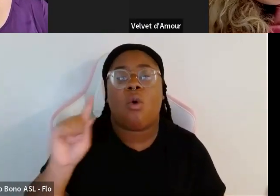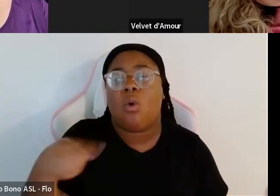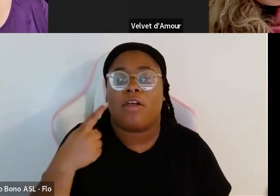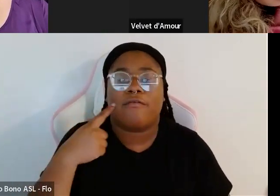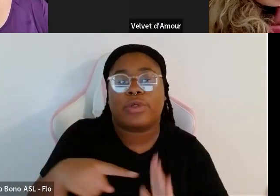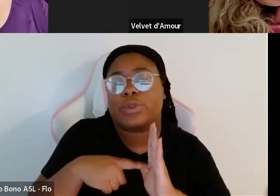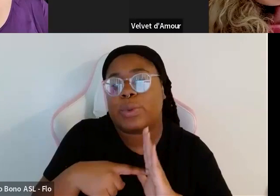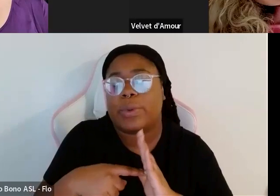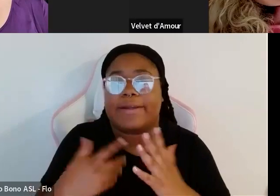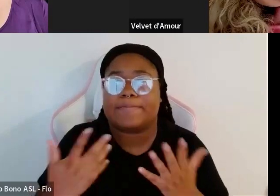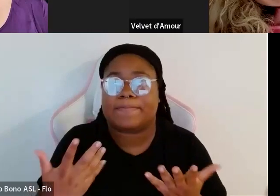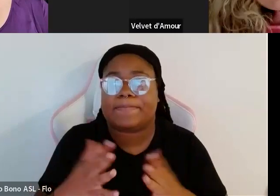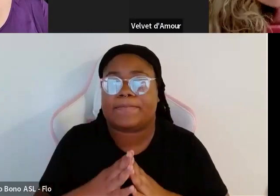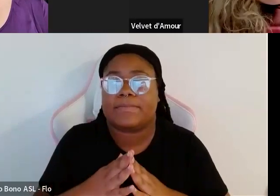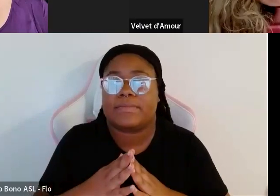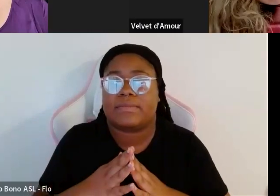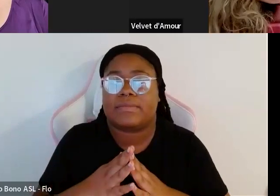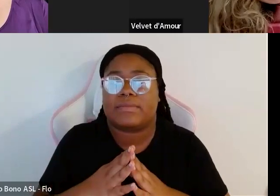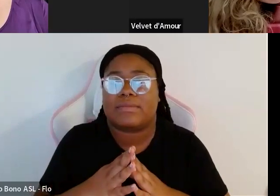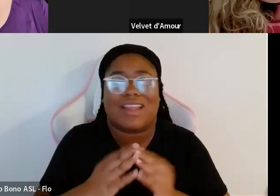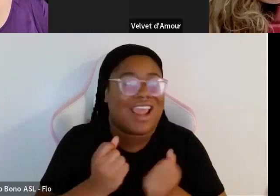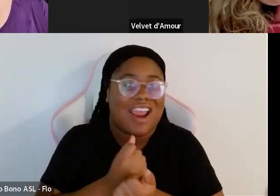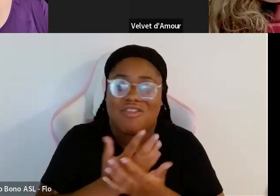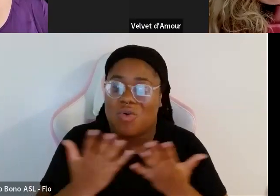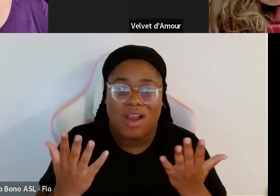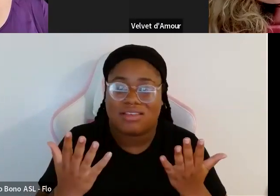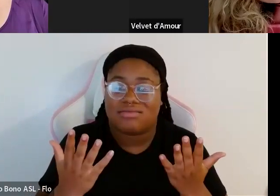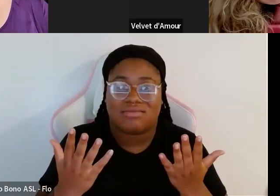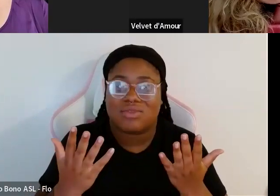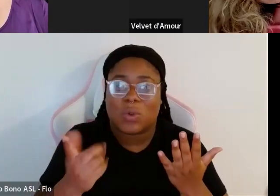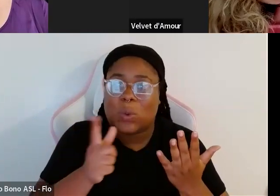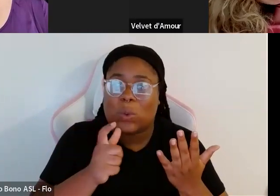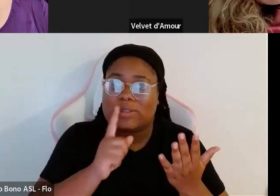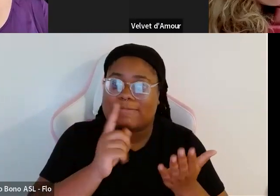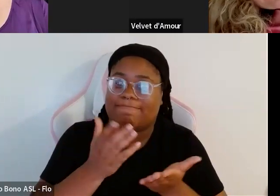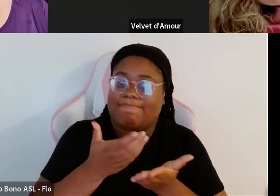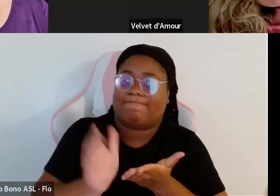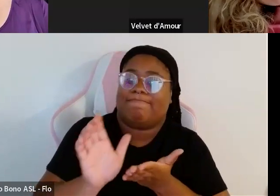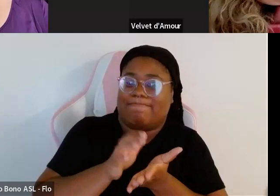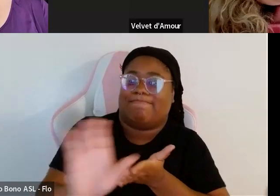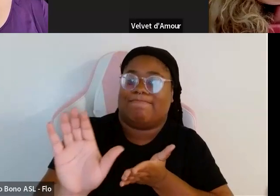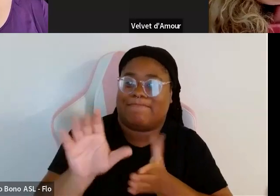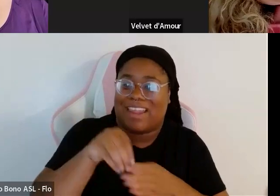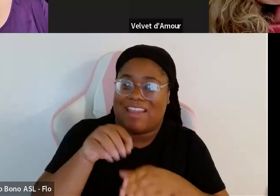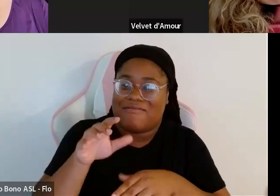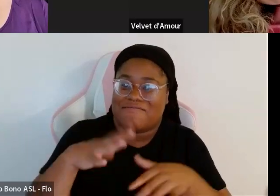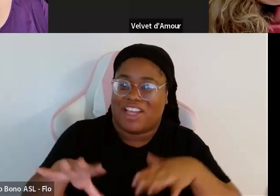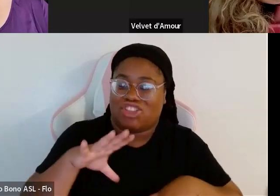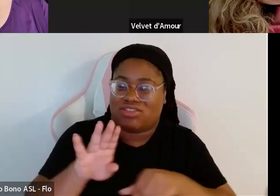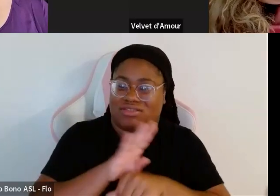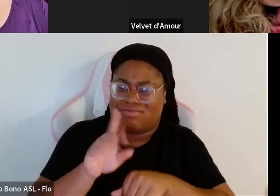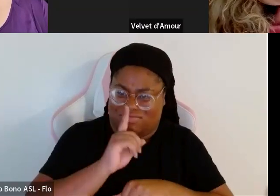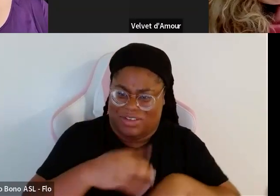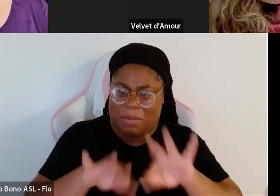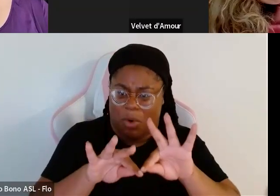show like basically everybody's who's forgotten by fashion and that's why I don't just show you know plus size